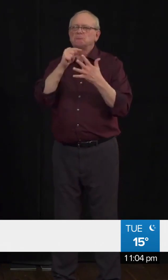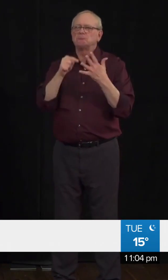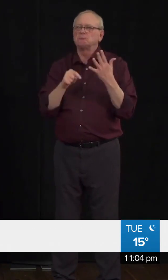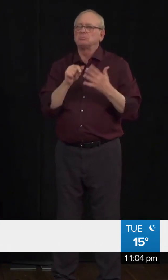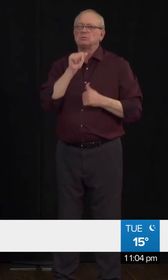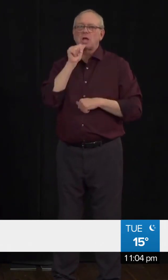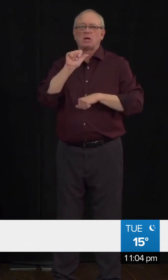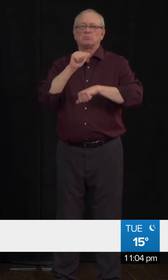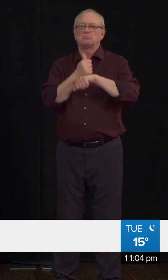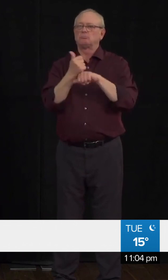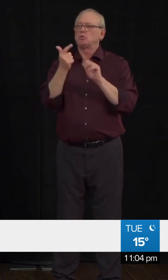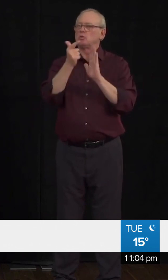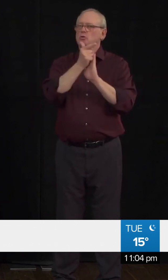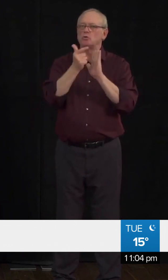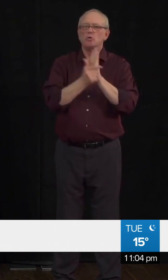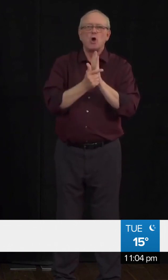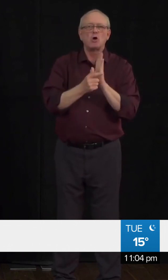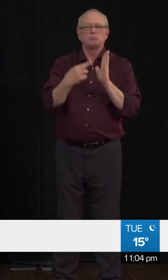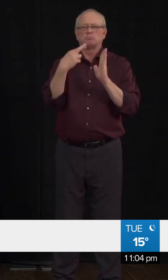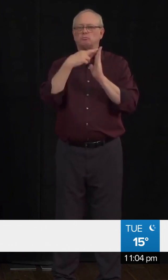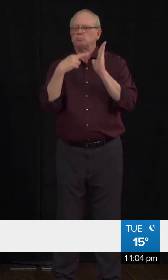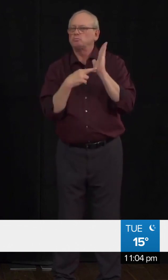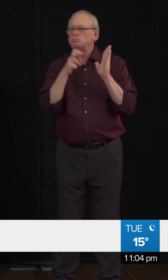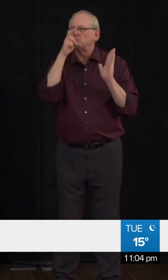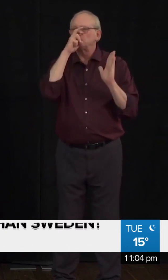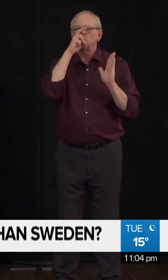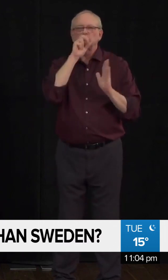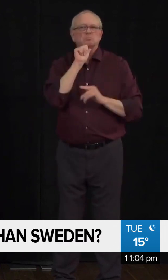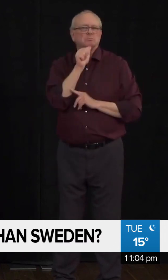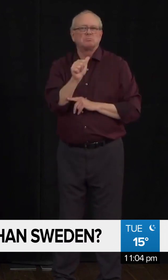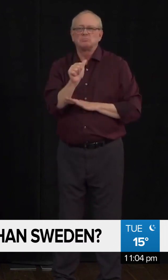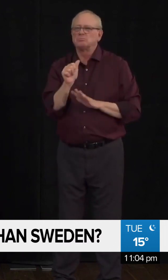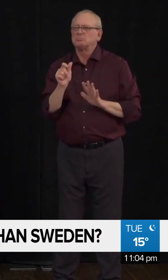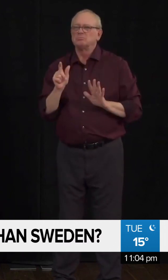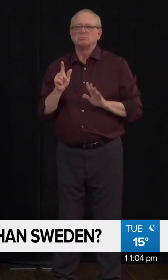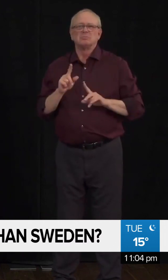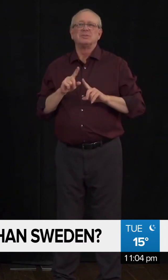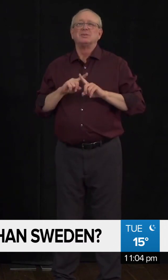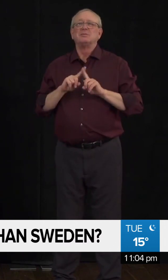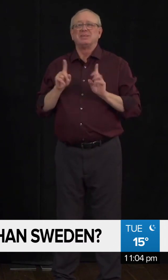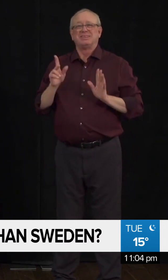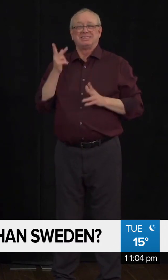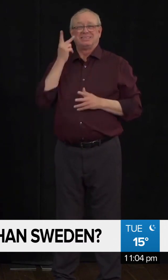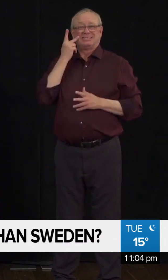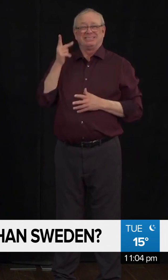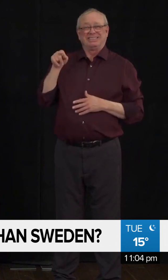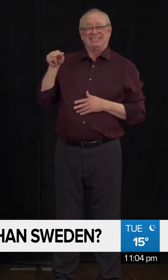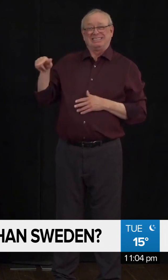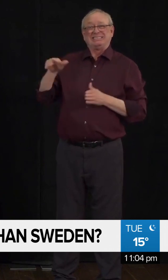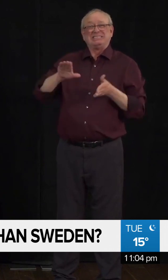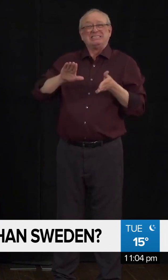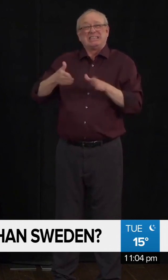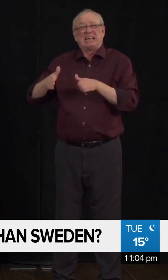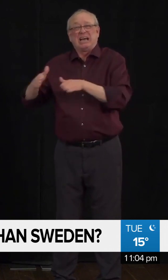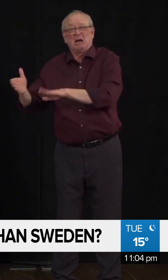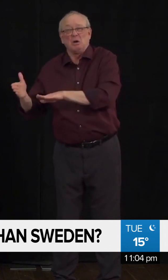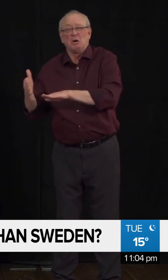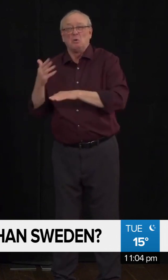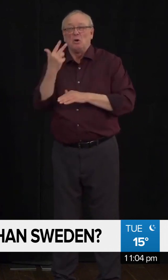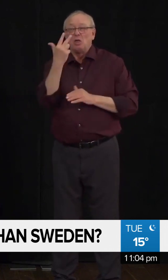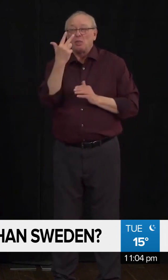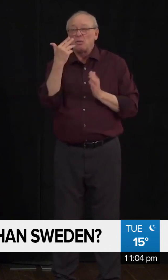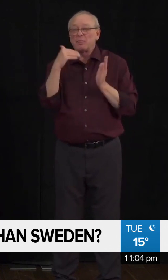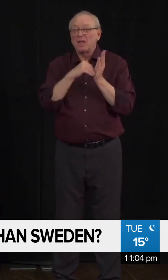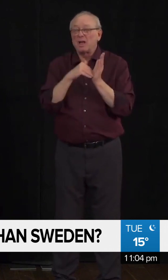toll was 3,698 deaths. That is 36 deaths per 100,000 in their population,